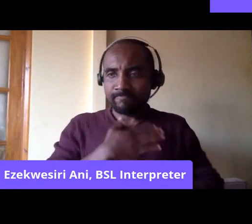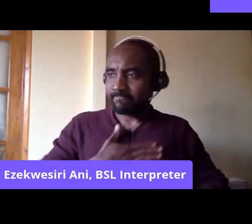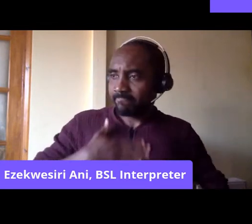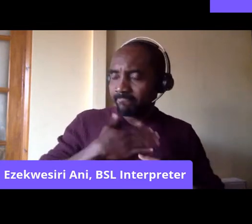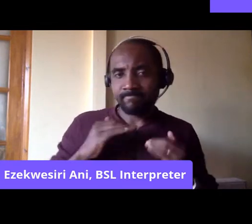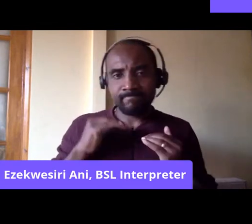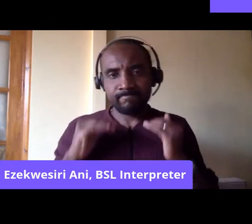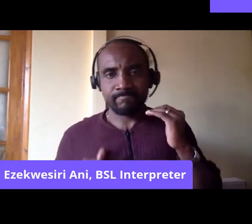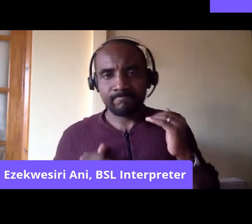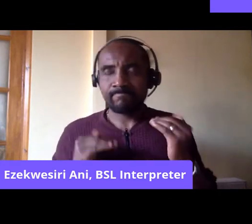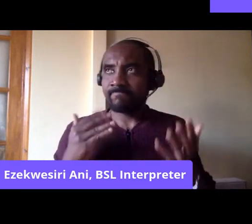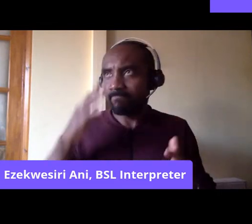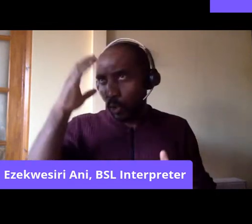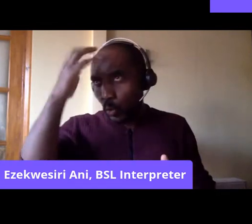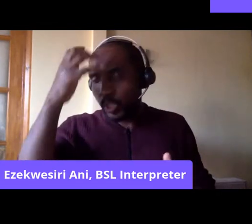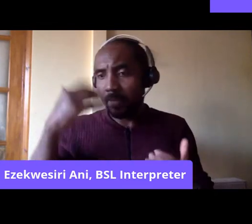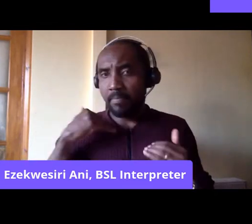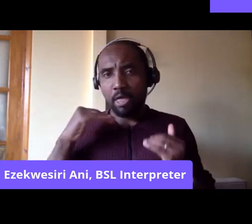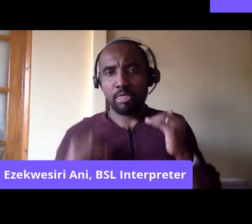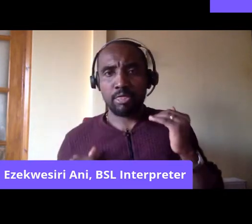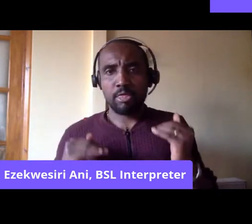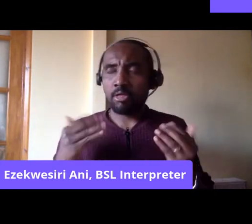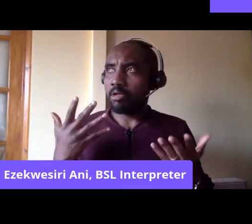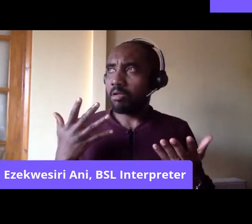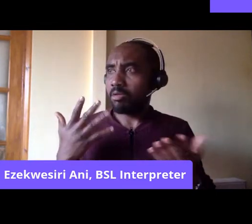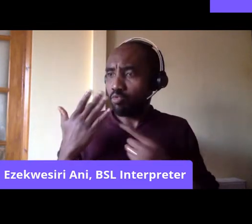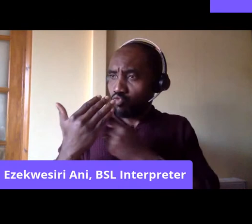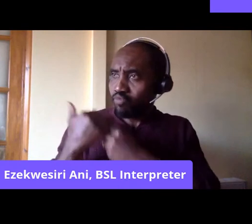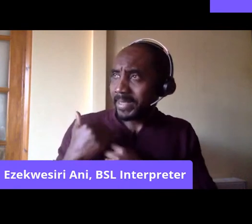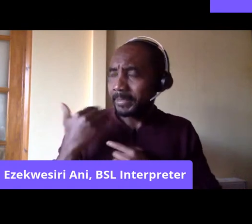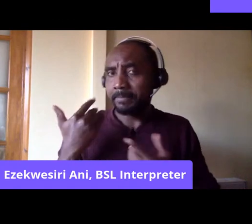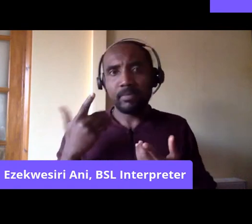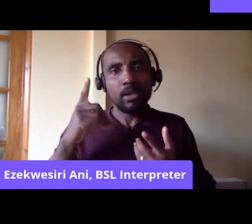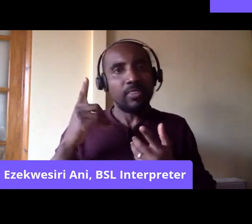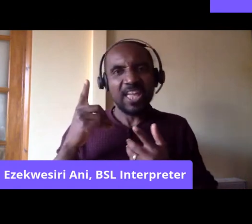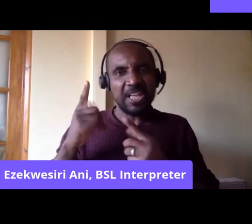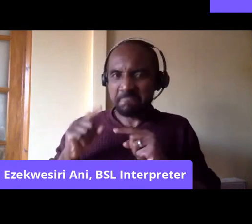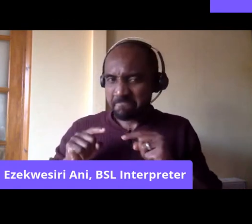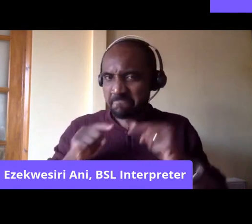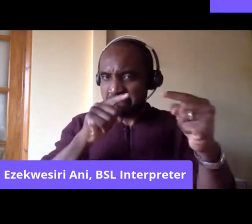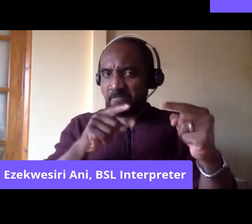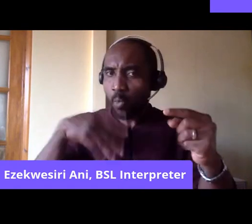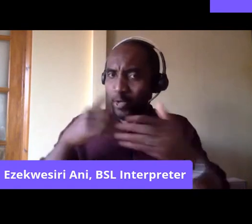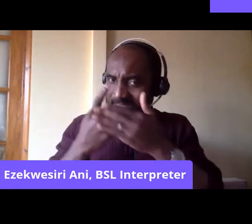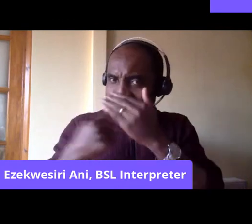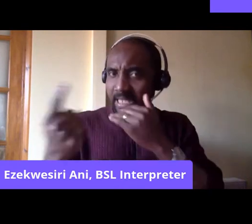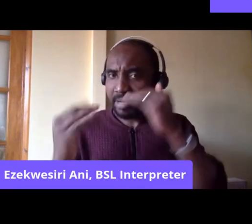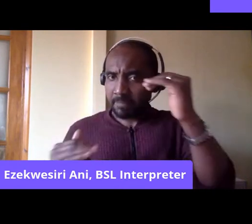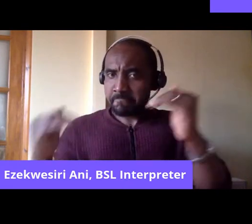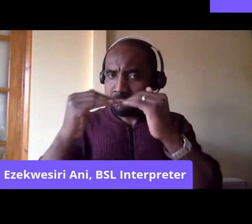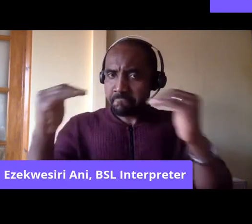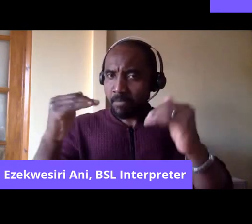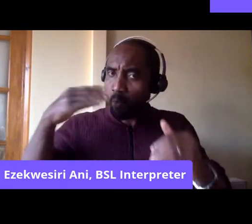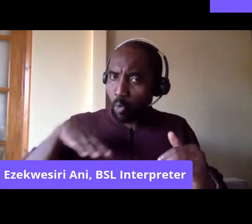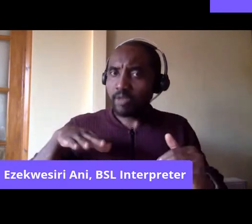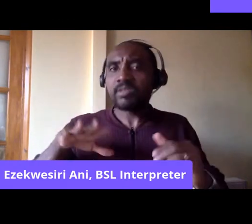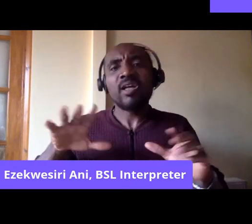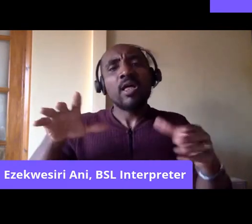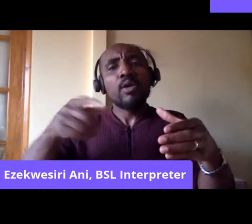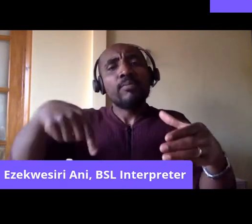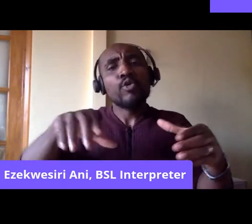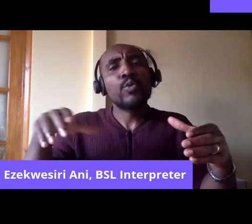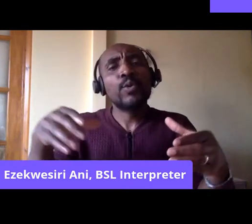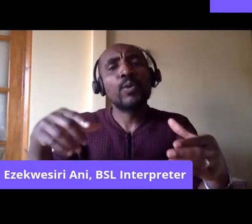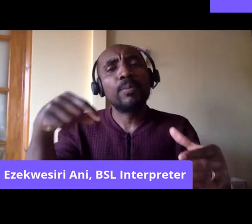subjects under the crown, they ended up rebelling against that calling and started agitating for independence. Now, this group by all means